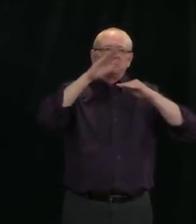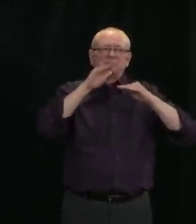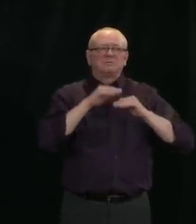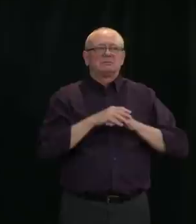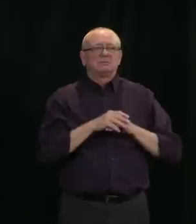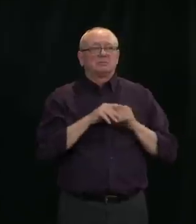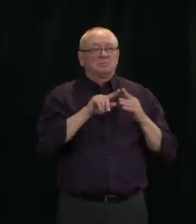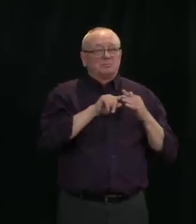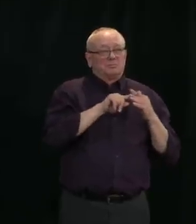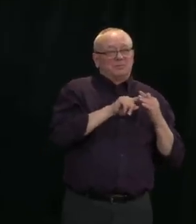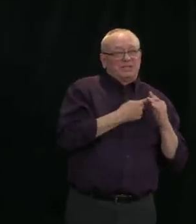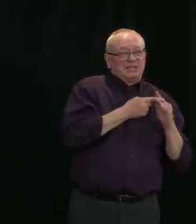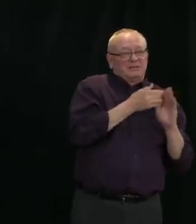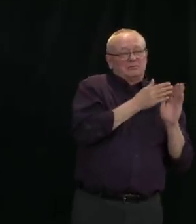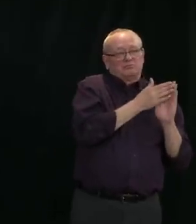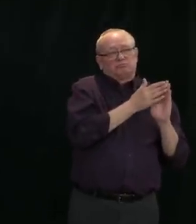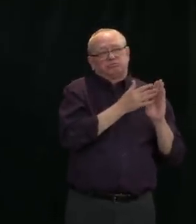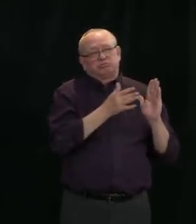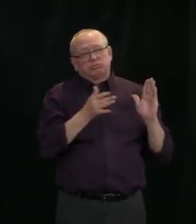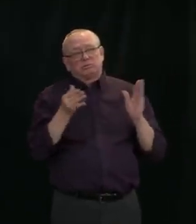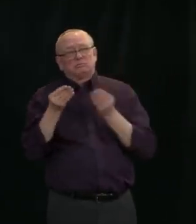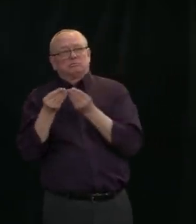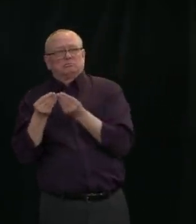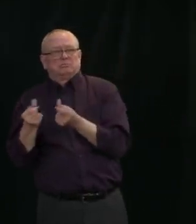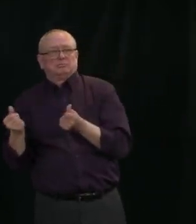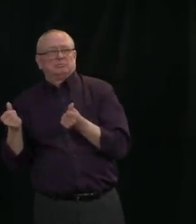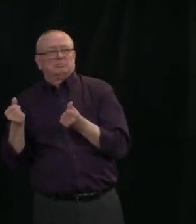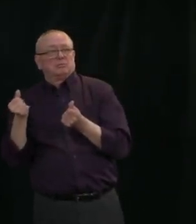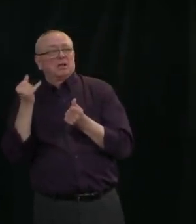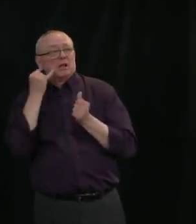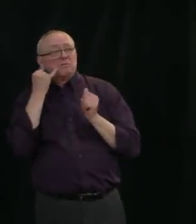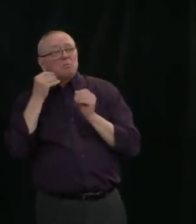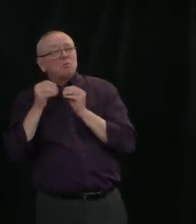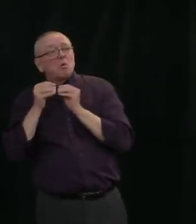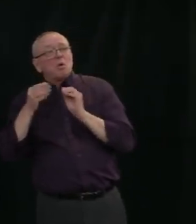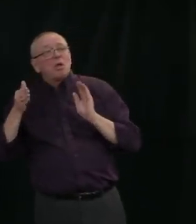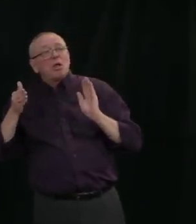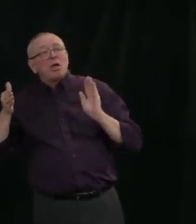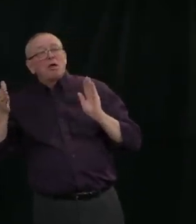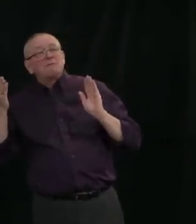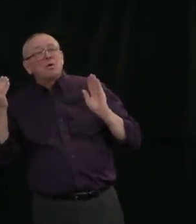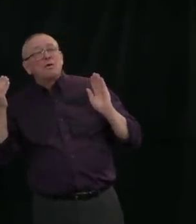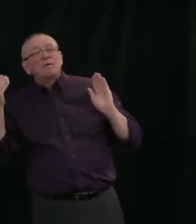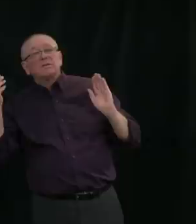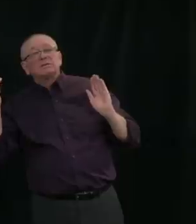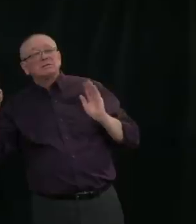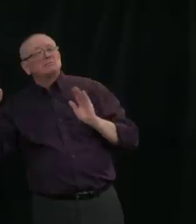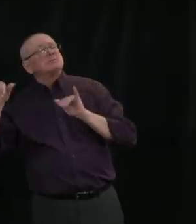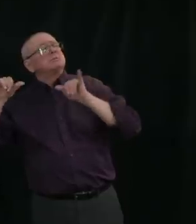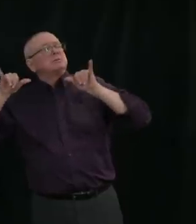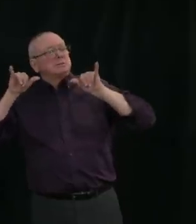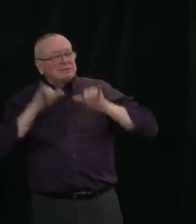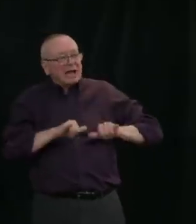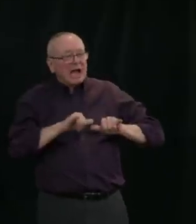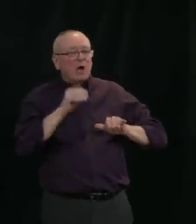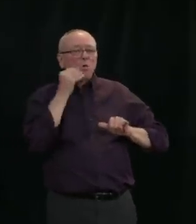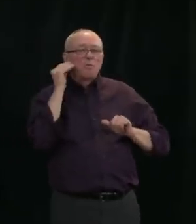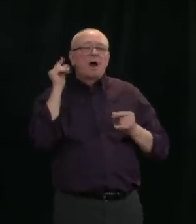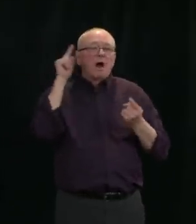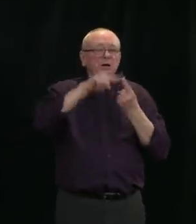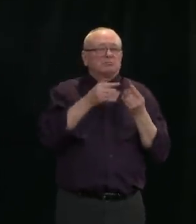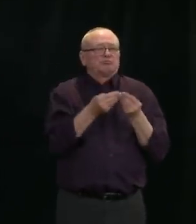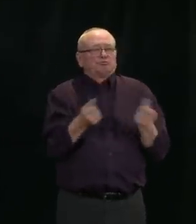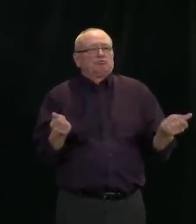whichever of those two is longer. So those are the legal requirements. With respect to two-metre distancing, that is a